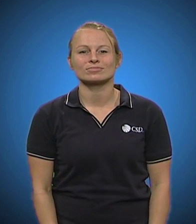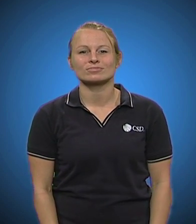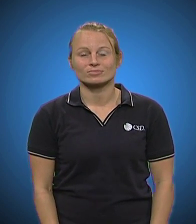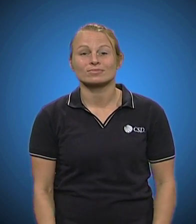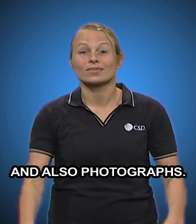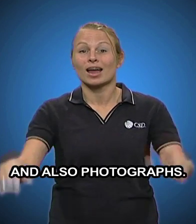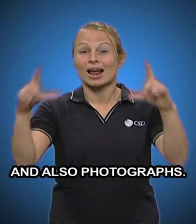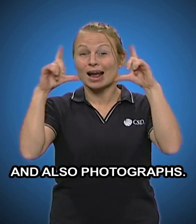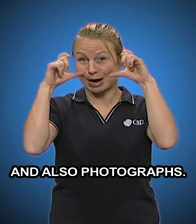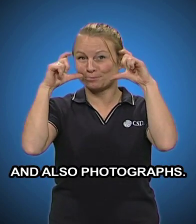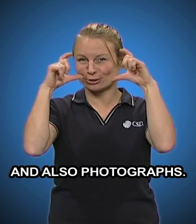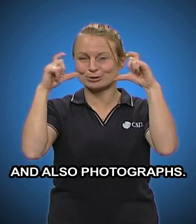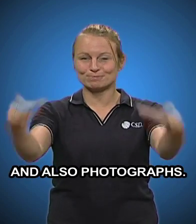And also, photographs.